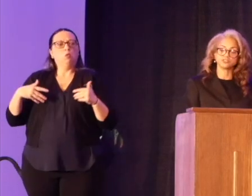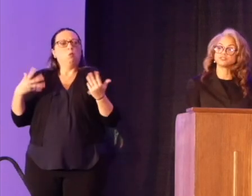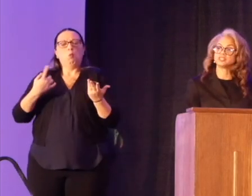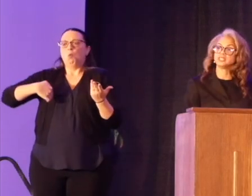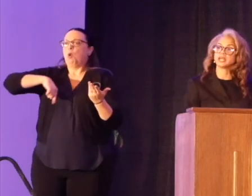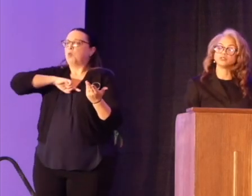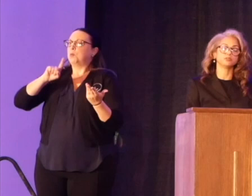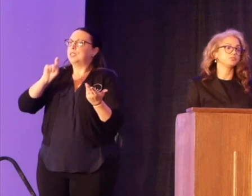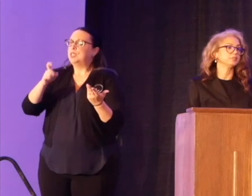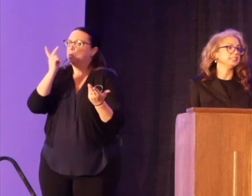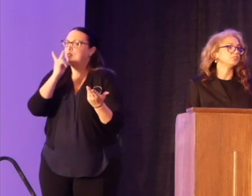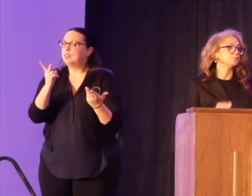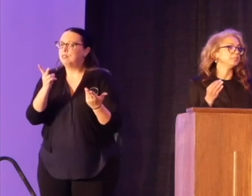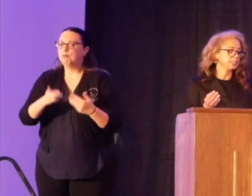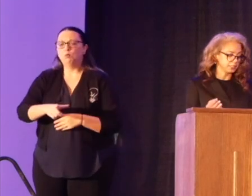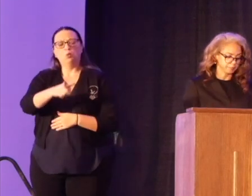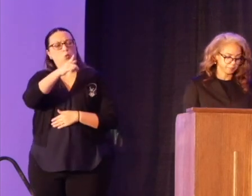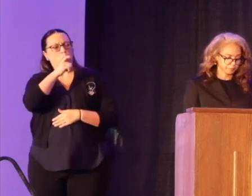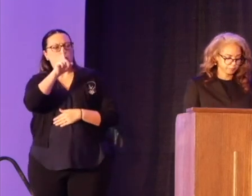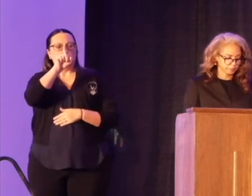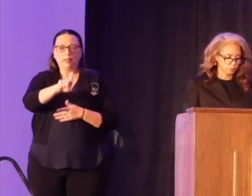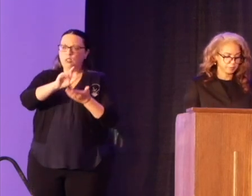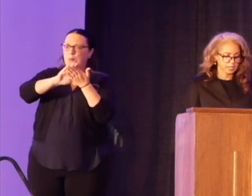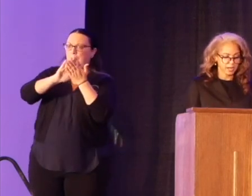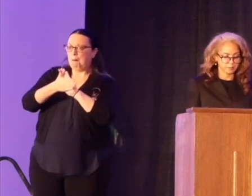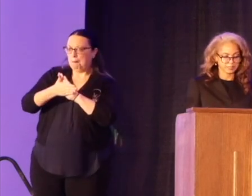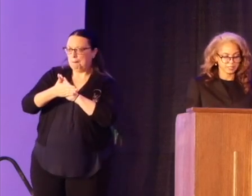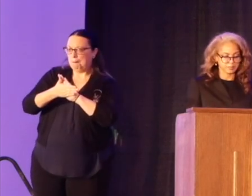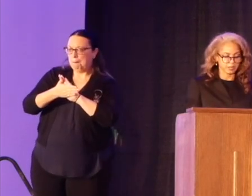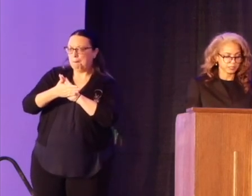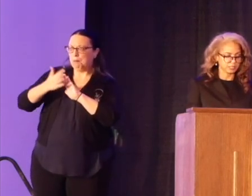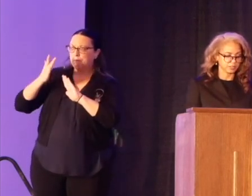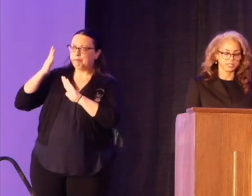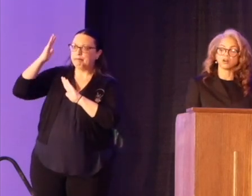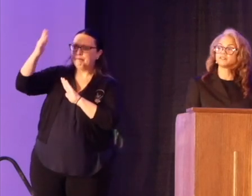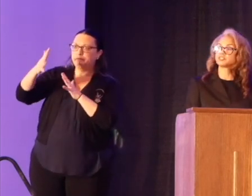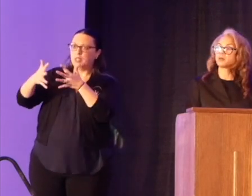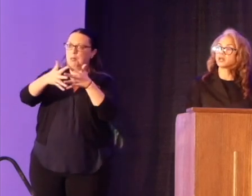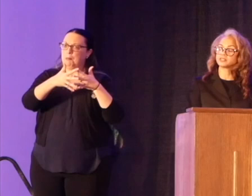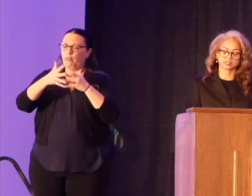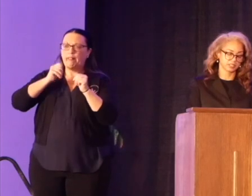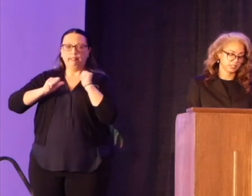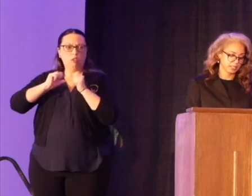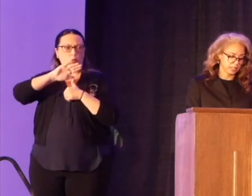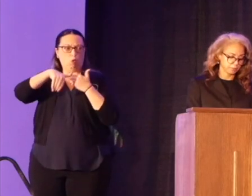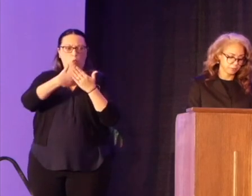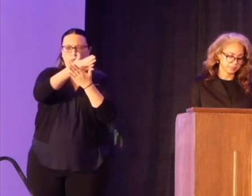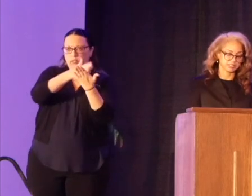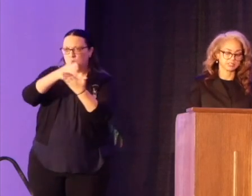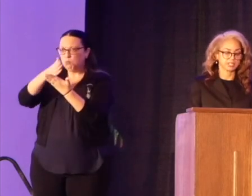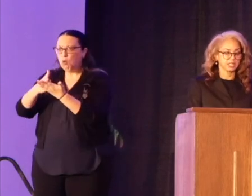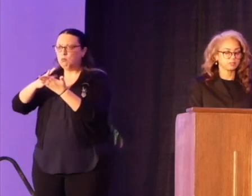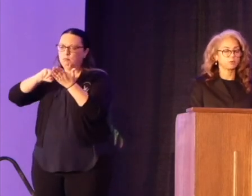we need to see and who do we need to be or become as the American theater in all of its parts and